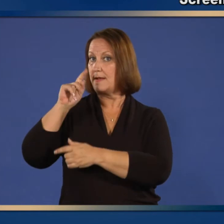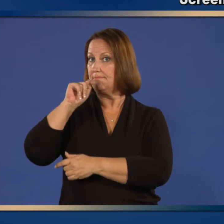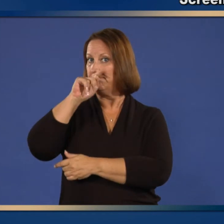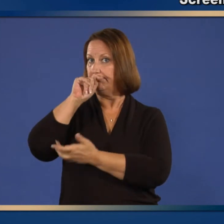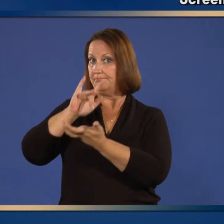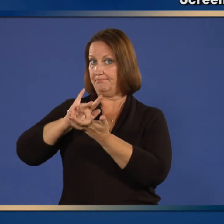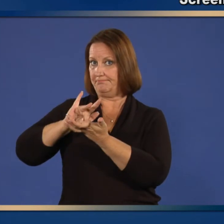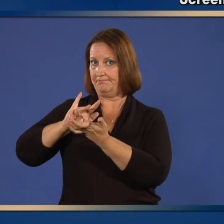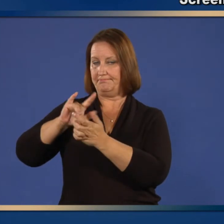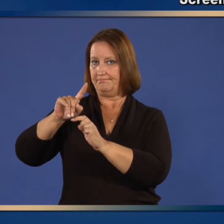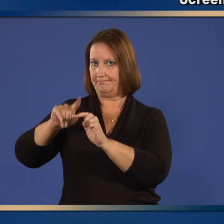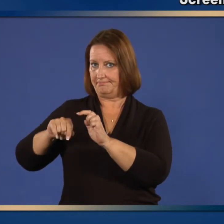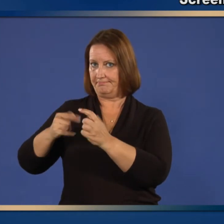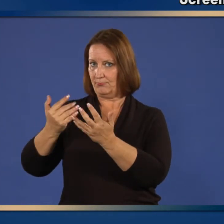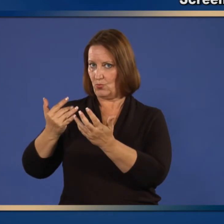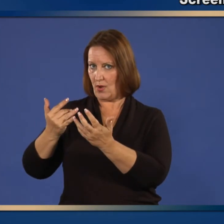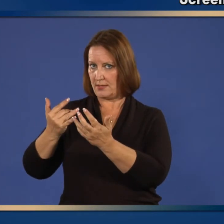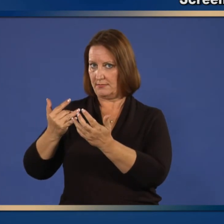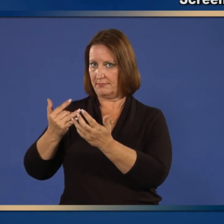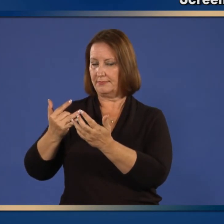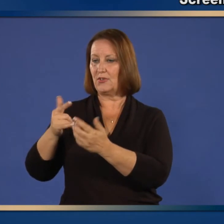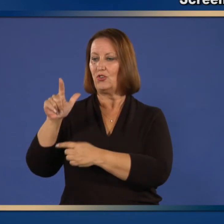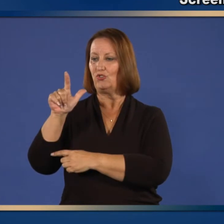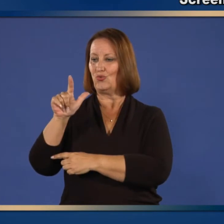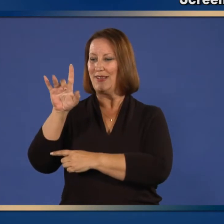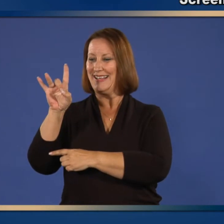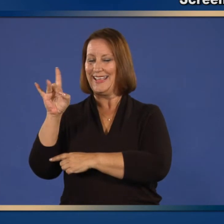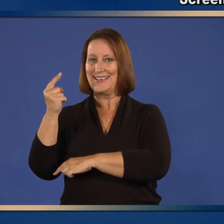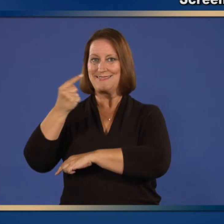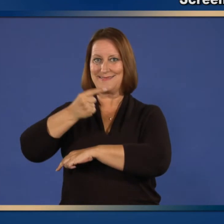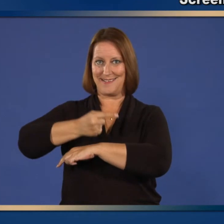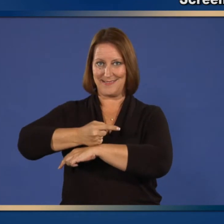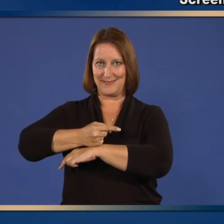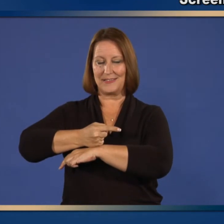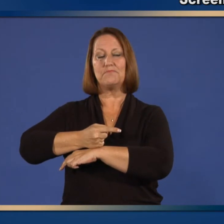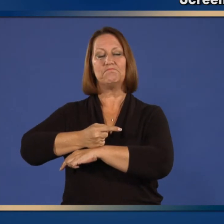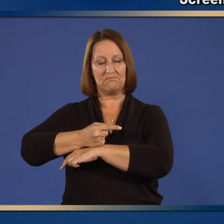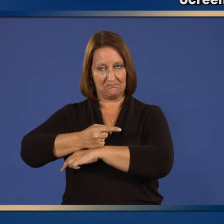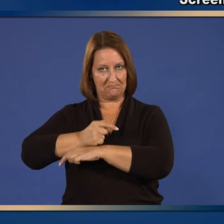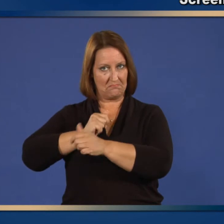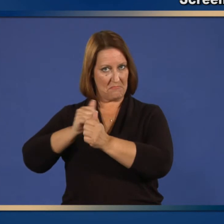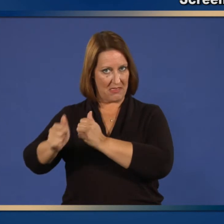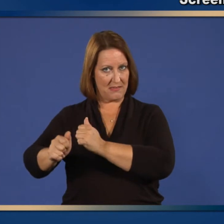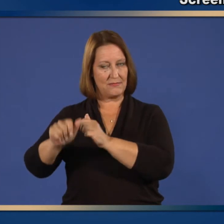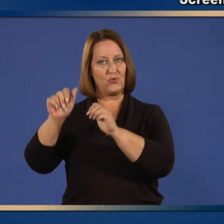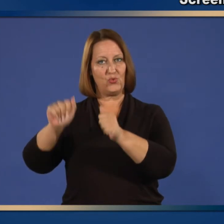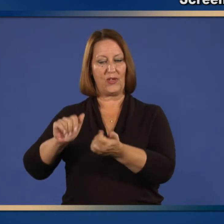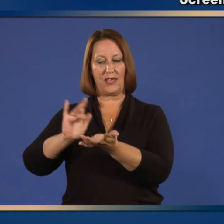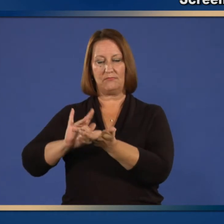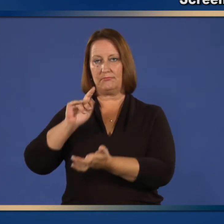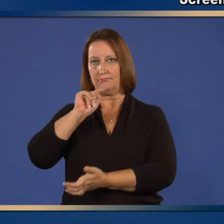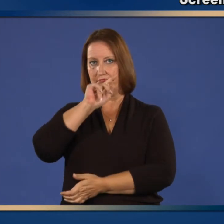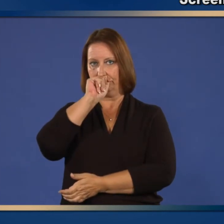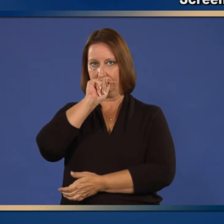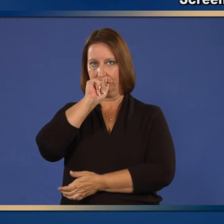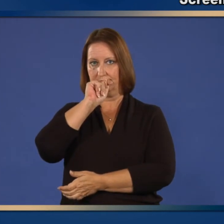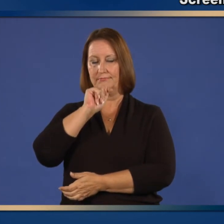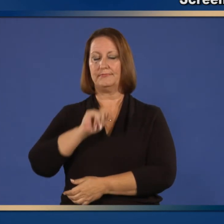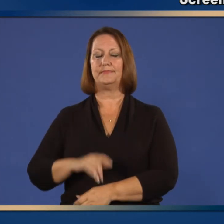LAIV. 28. There is no reason to defer giving LAIV 28.